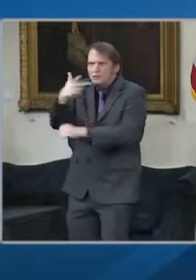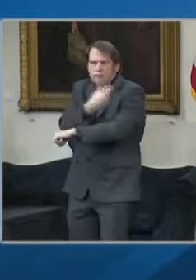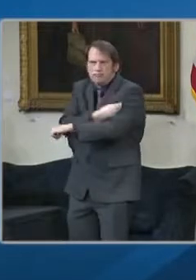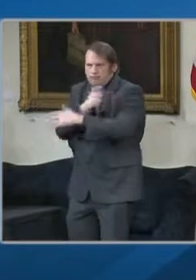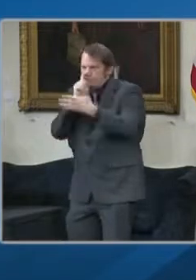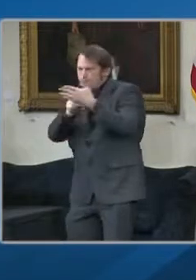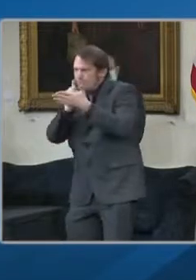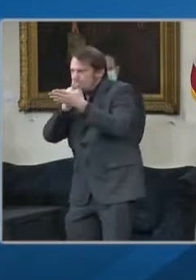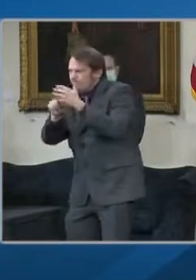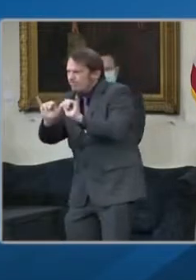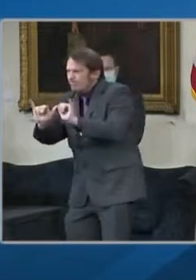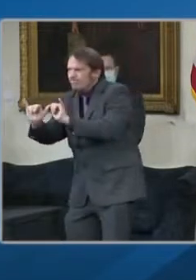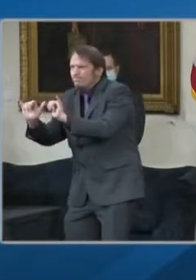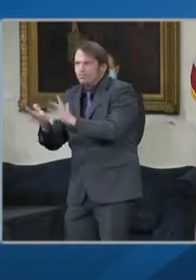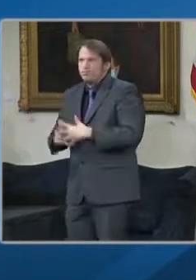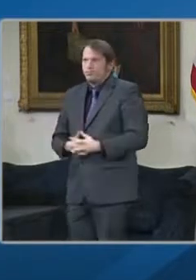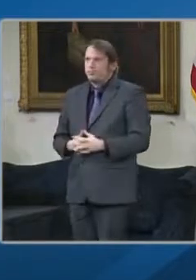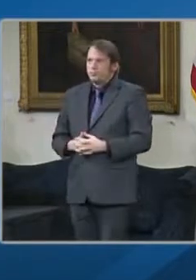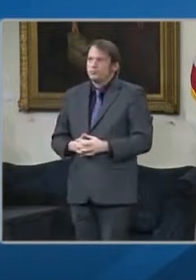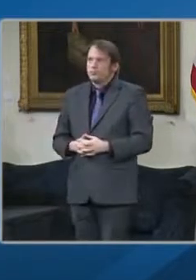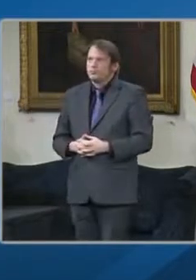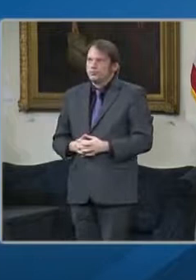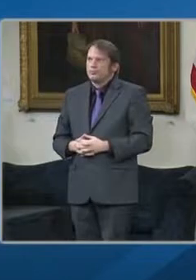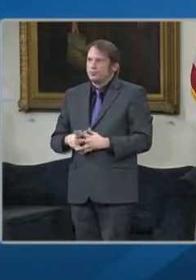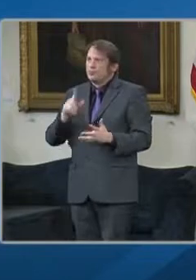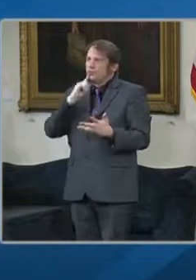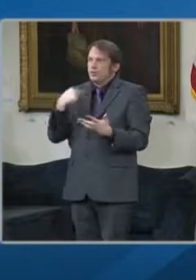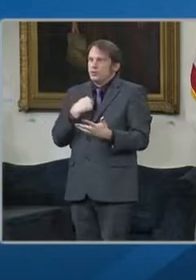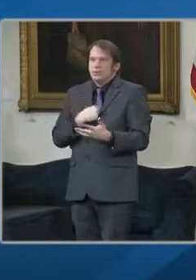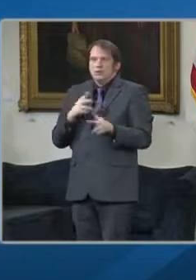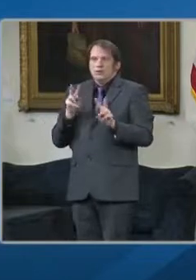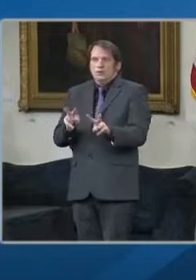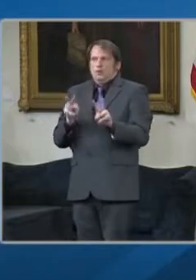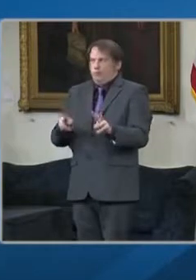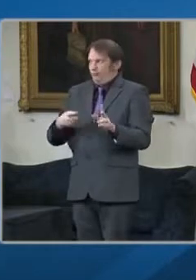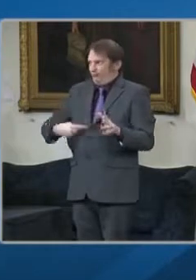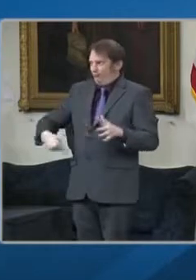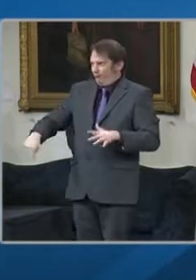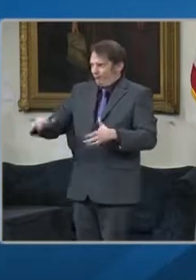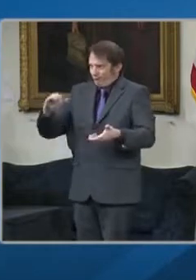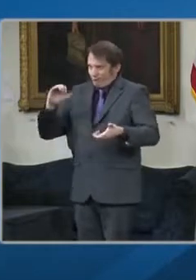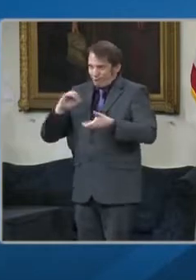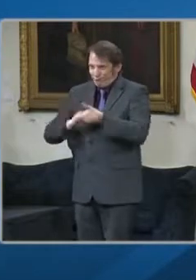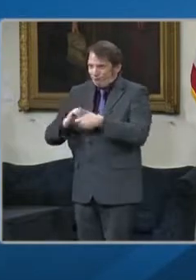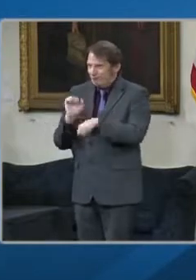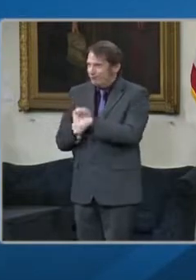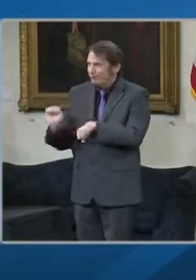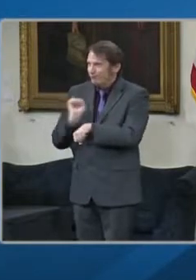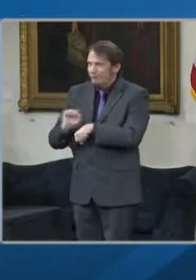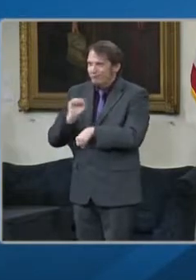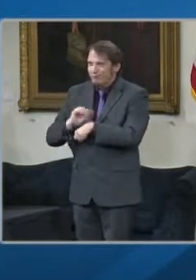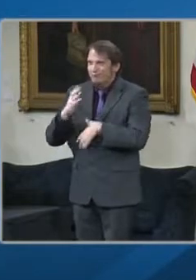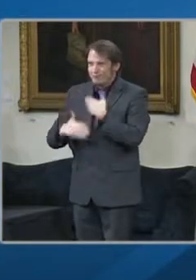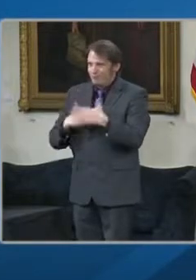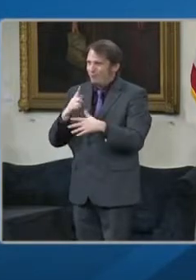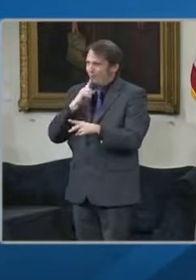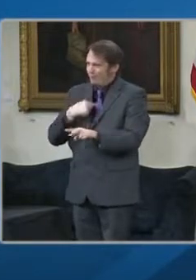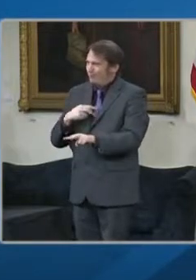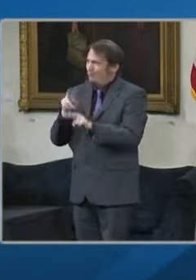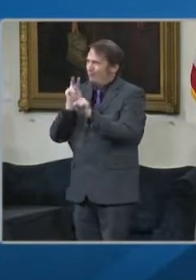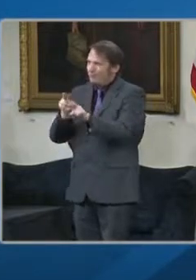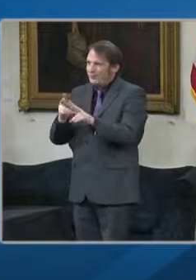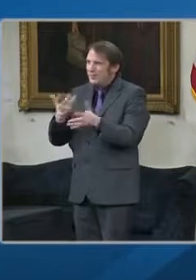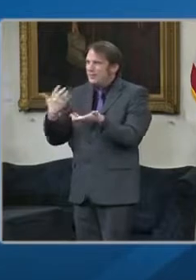forward to the efforts that our primary care providers will make with their their practices will make their their staff will